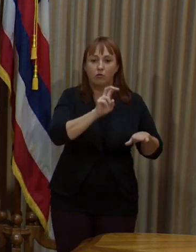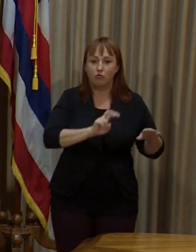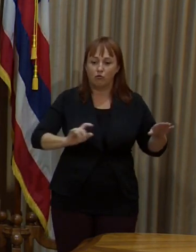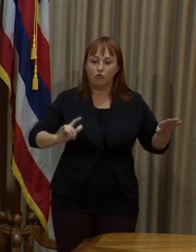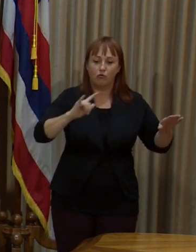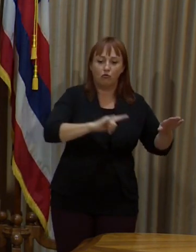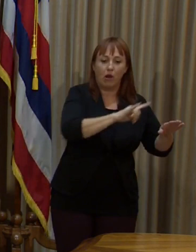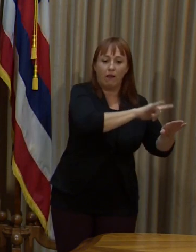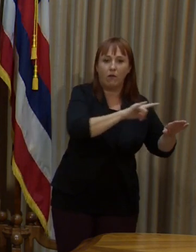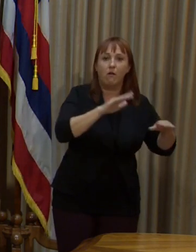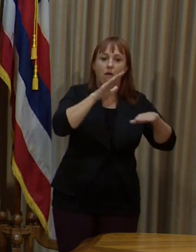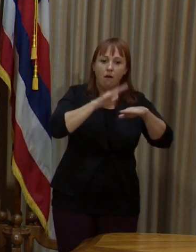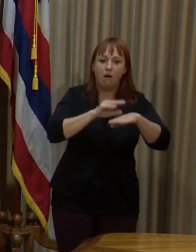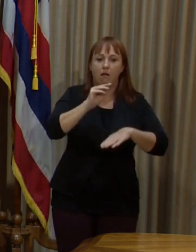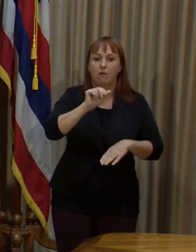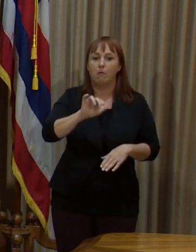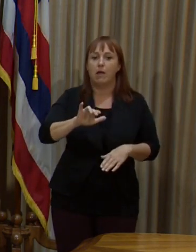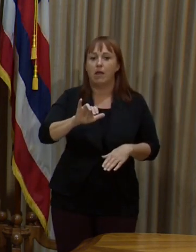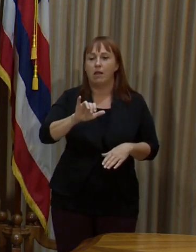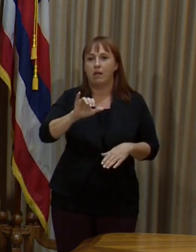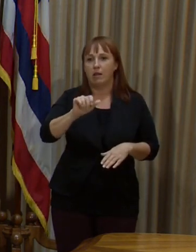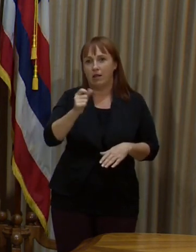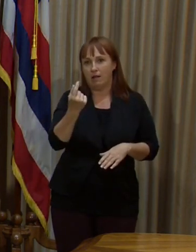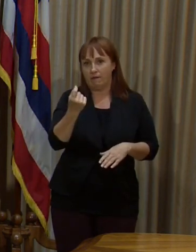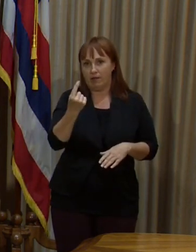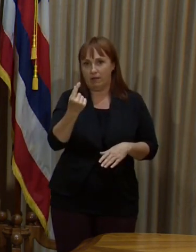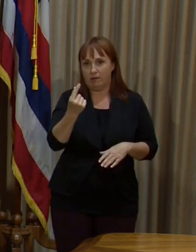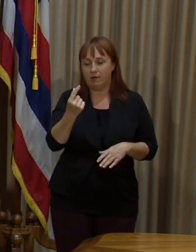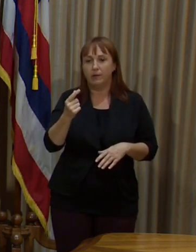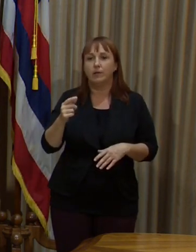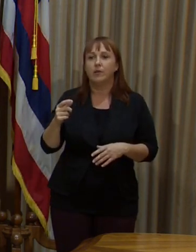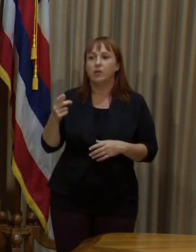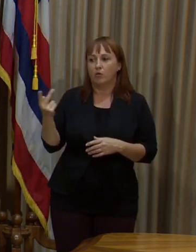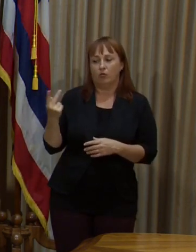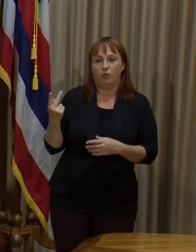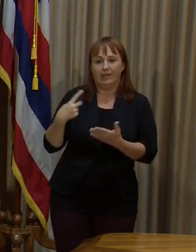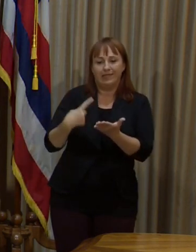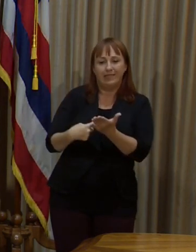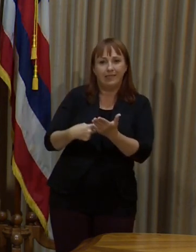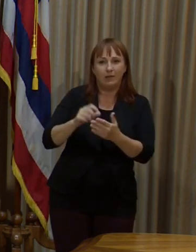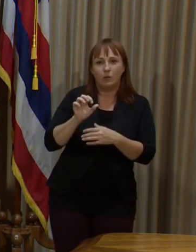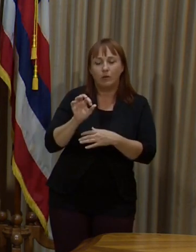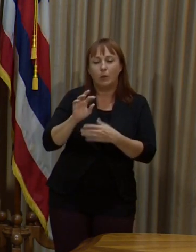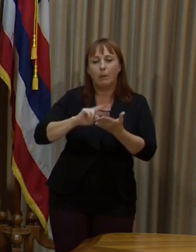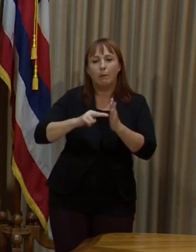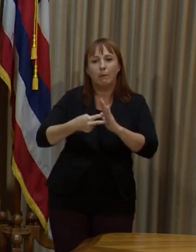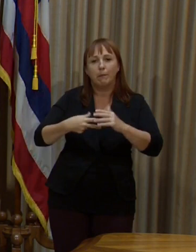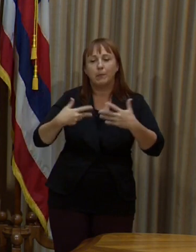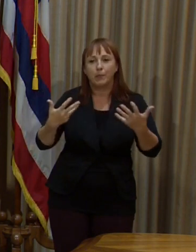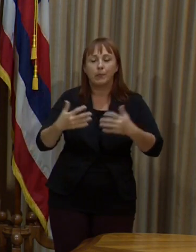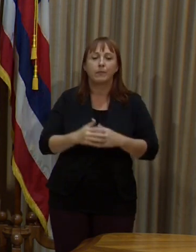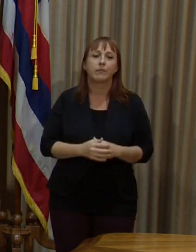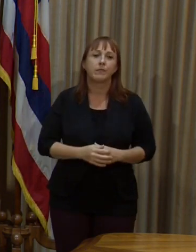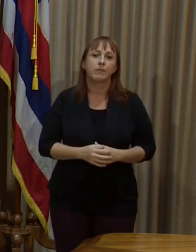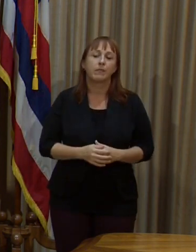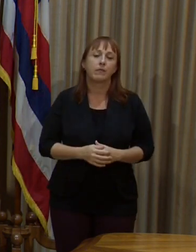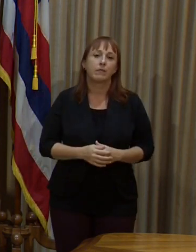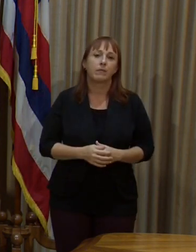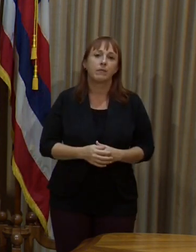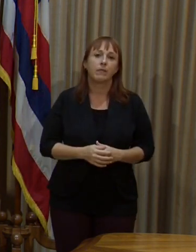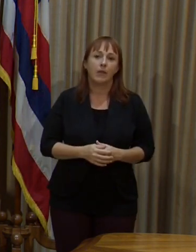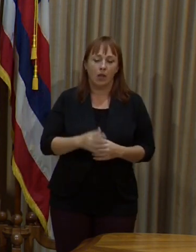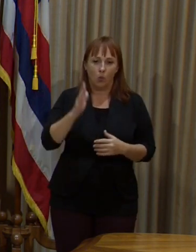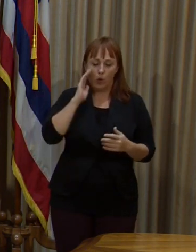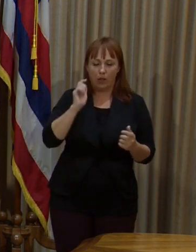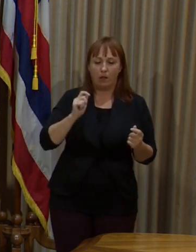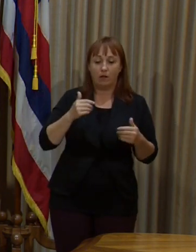11th. What I was just referring to and General Howard had referred to is we do intend to make